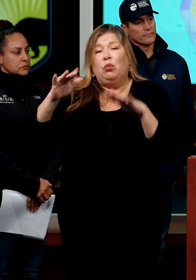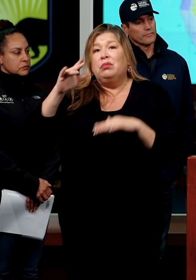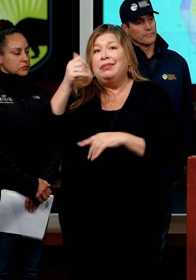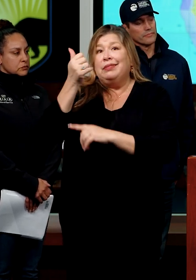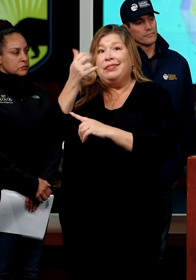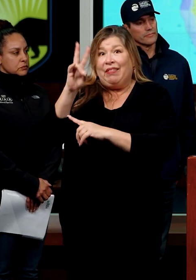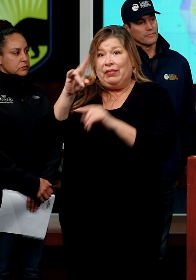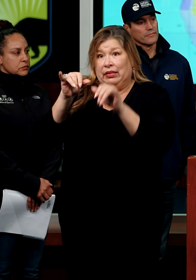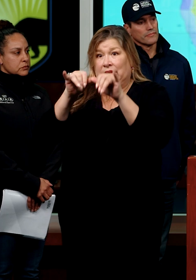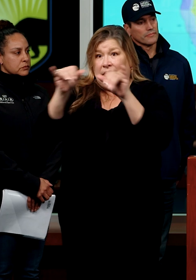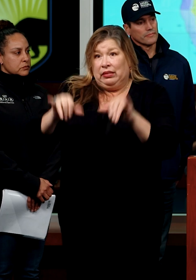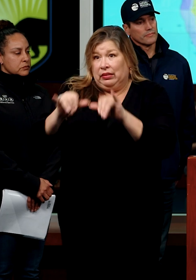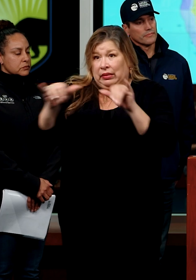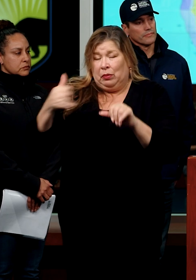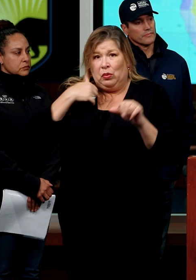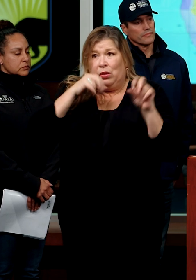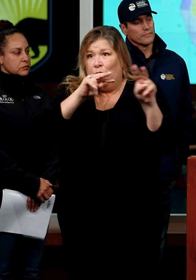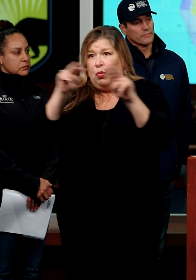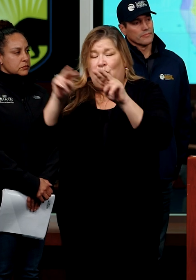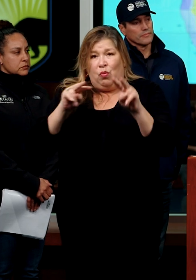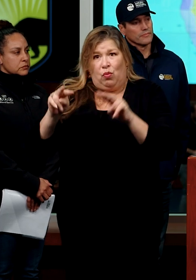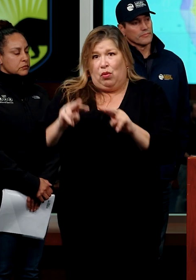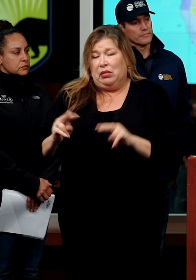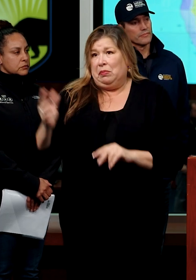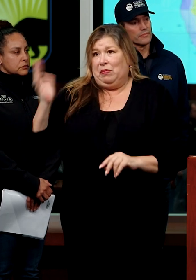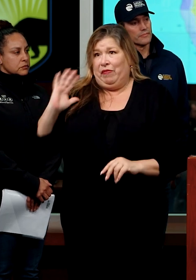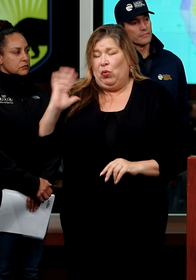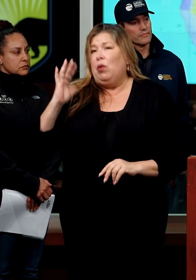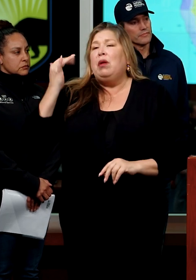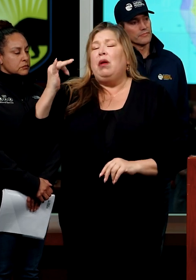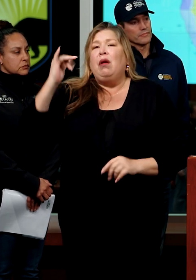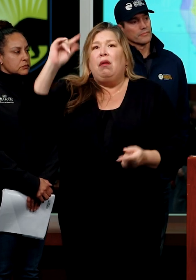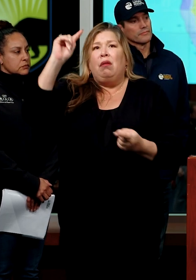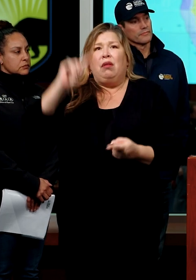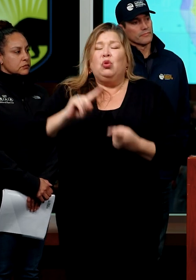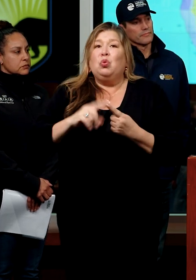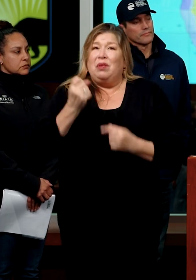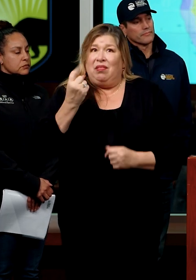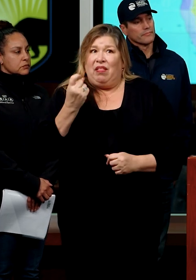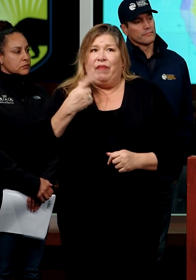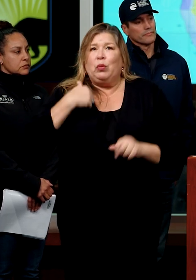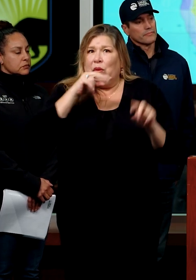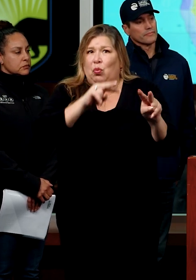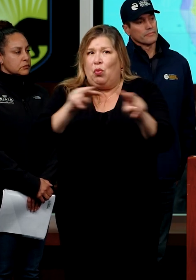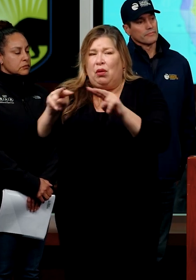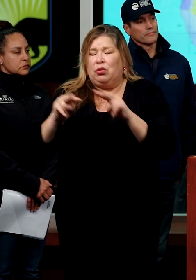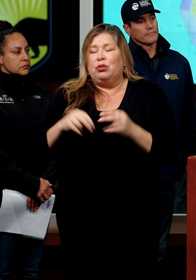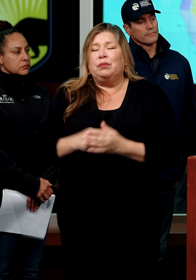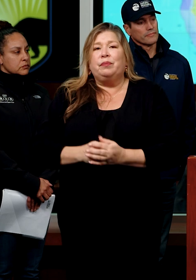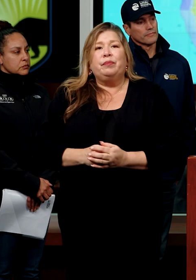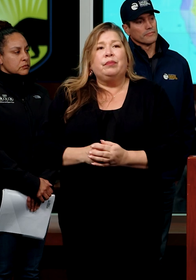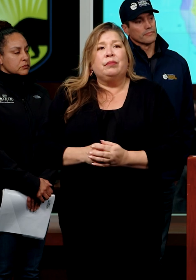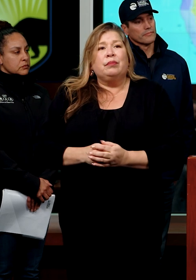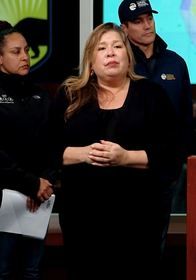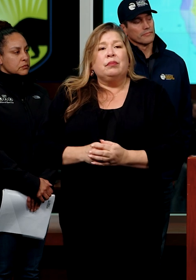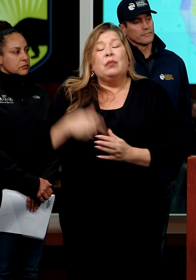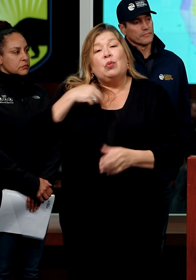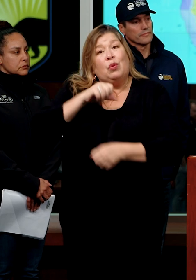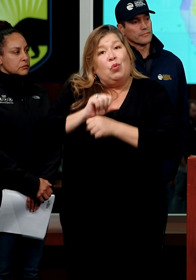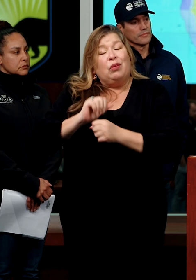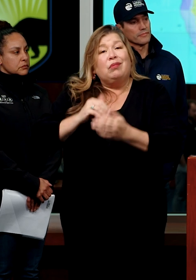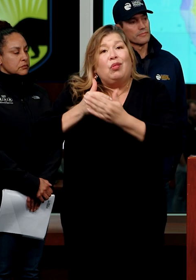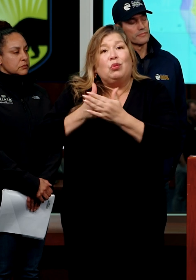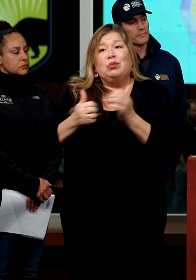systems that we were watching very closely to 11. We are working very closely with local county